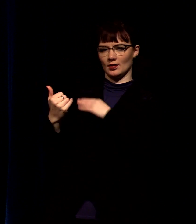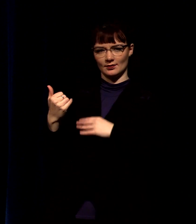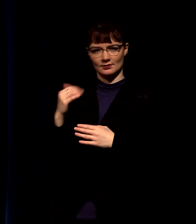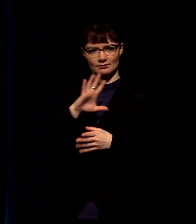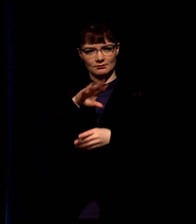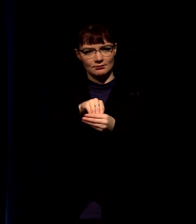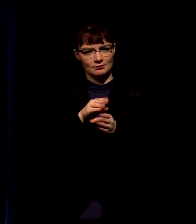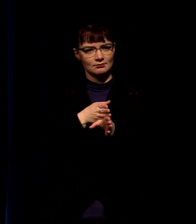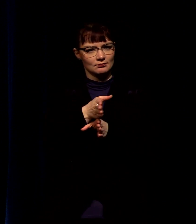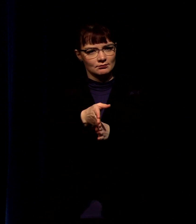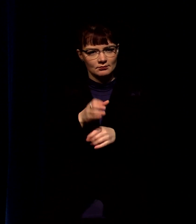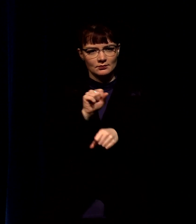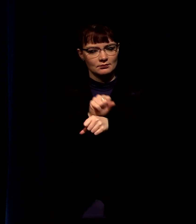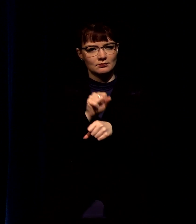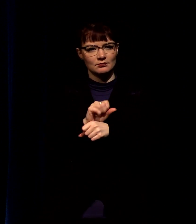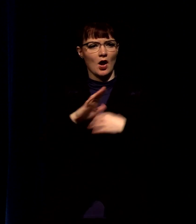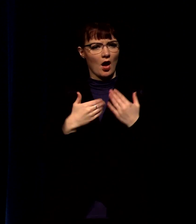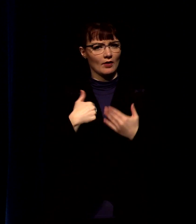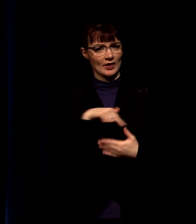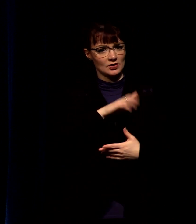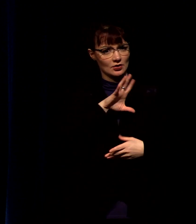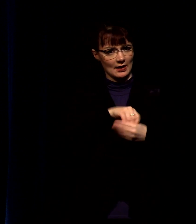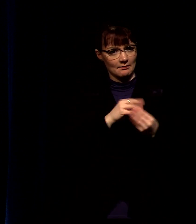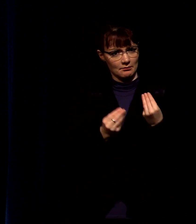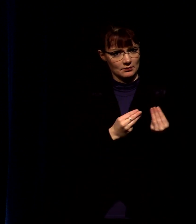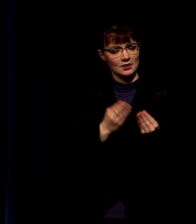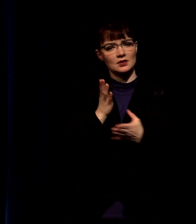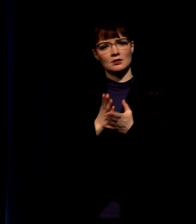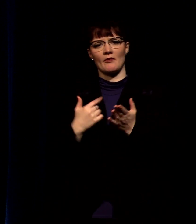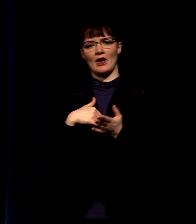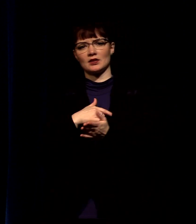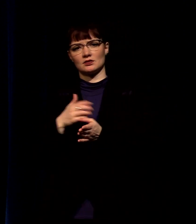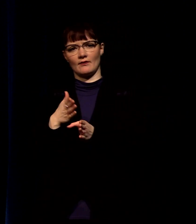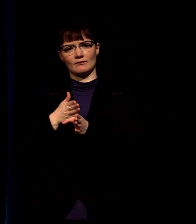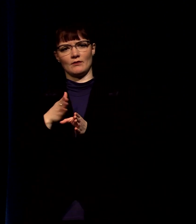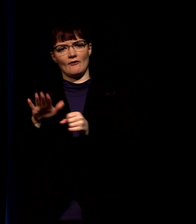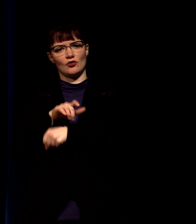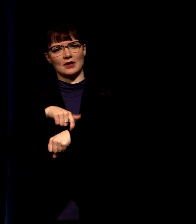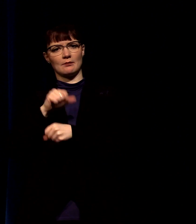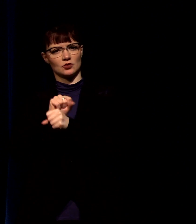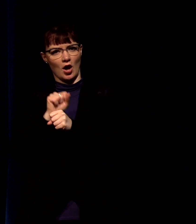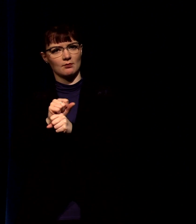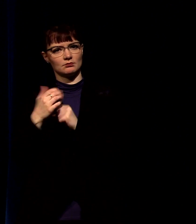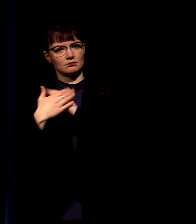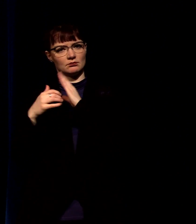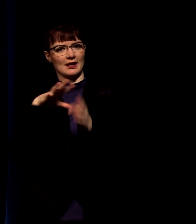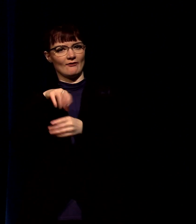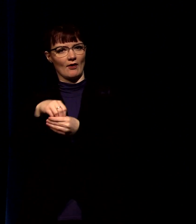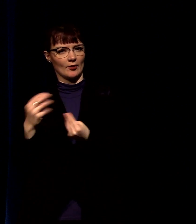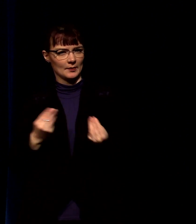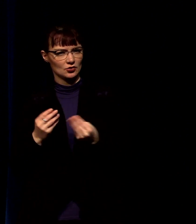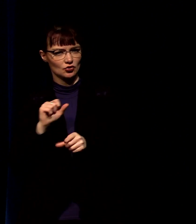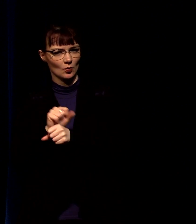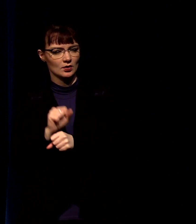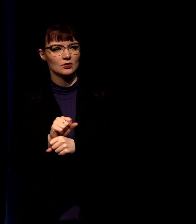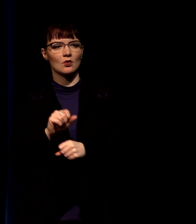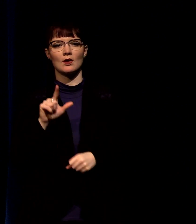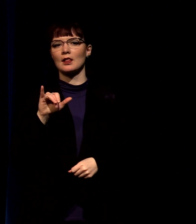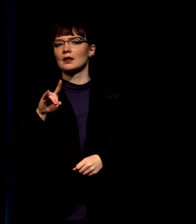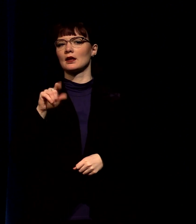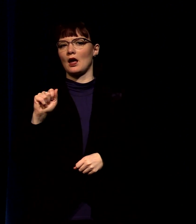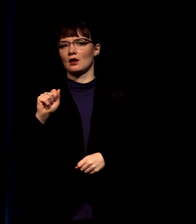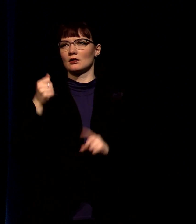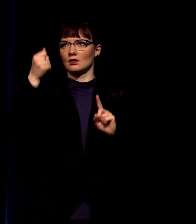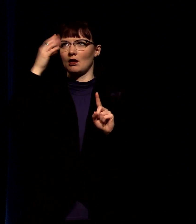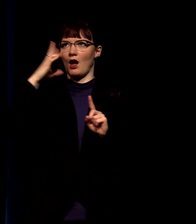ministry we're all called we're all in ministry but some are called into vocational ministry and so linda had a calling and an assignment that was